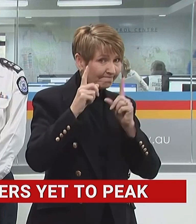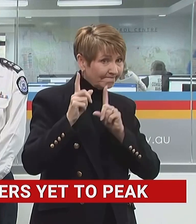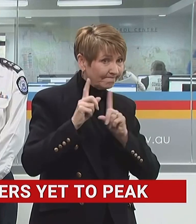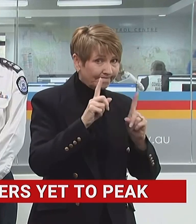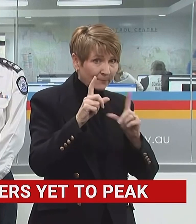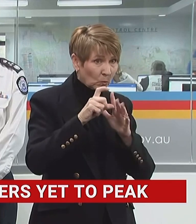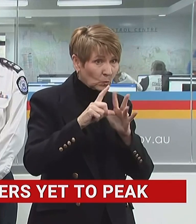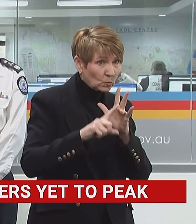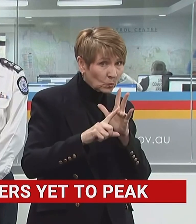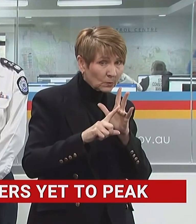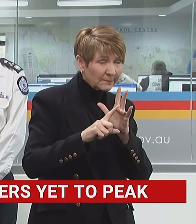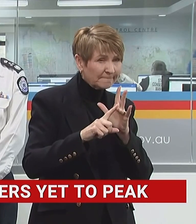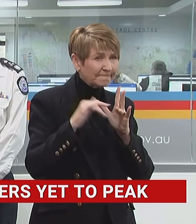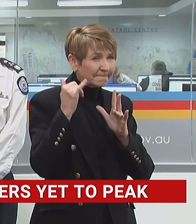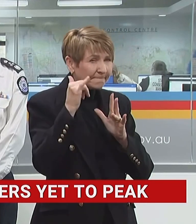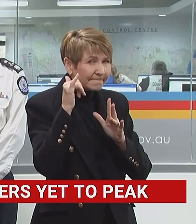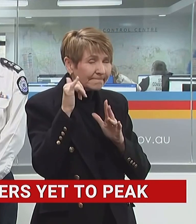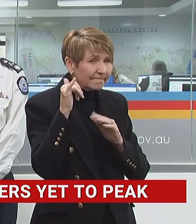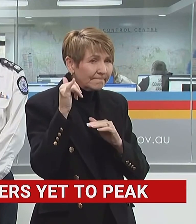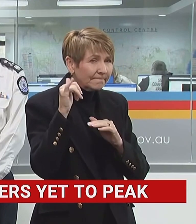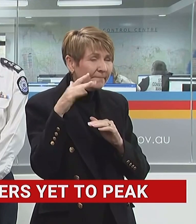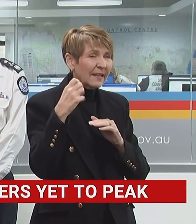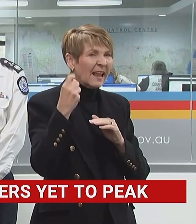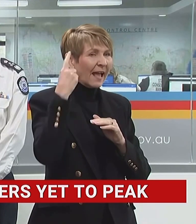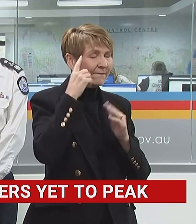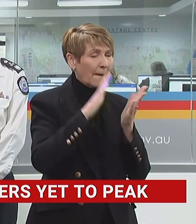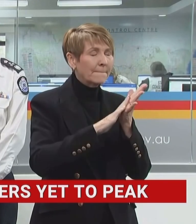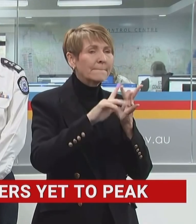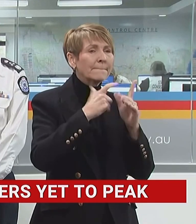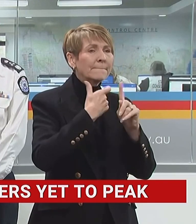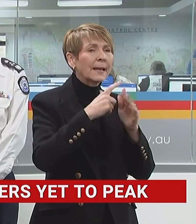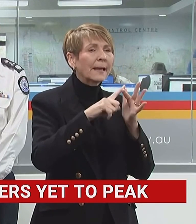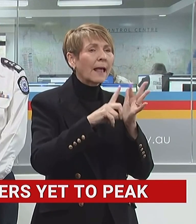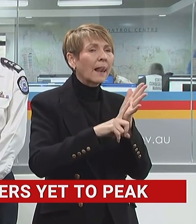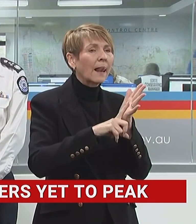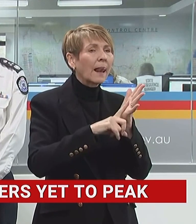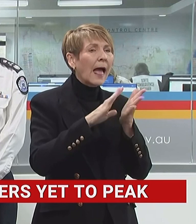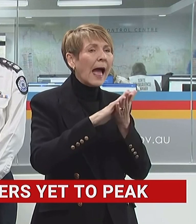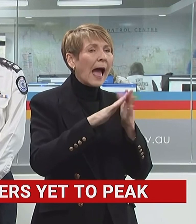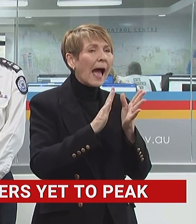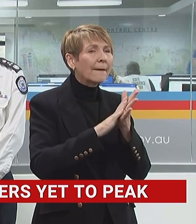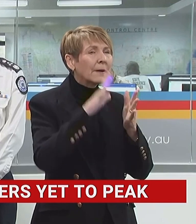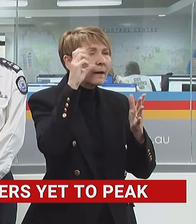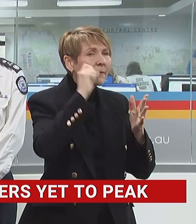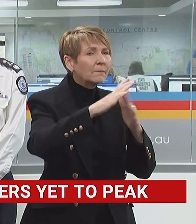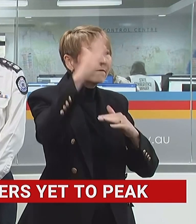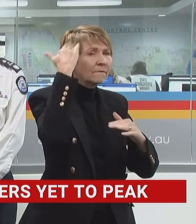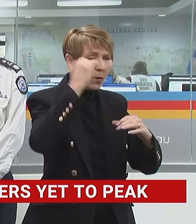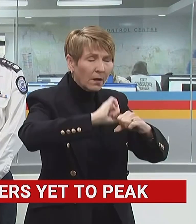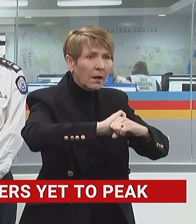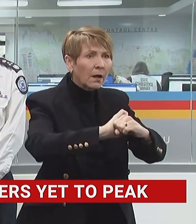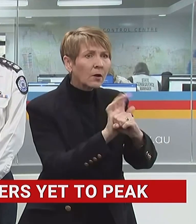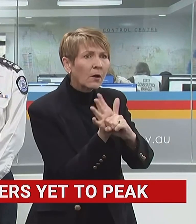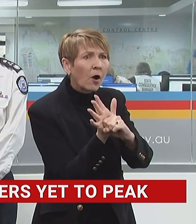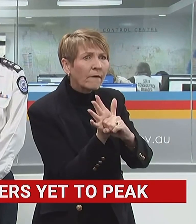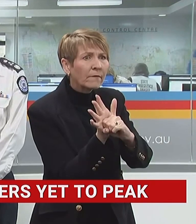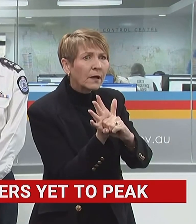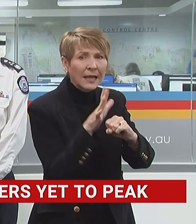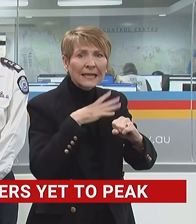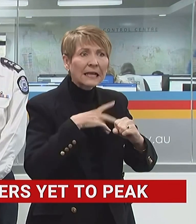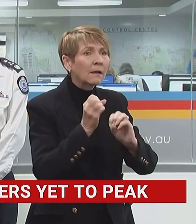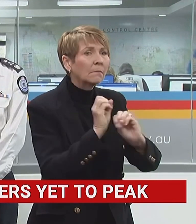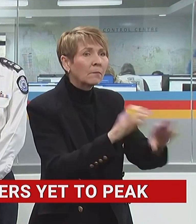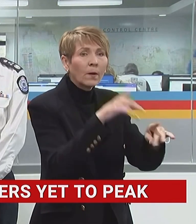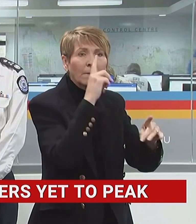at officials level, standing up the former Miquelum quarantine facility into essentially a Miquelum relief centre.